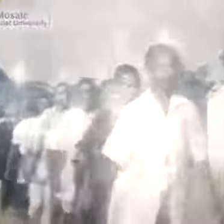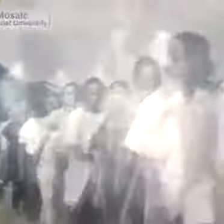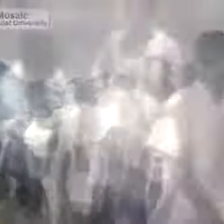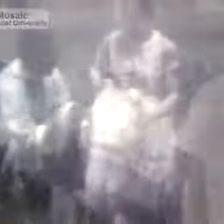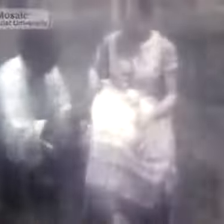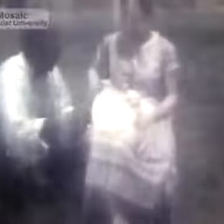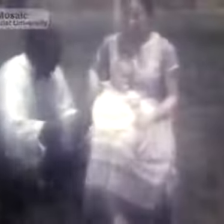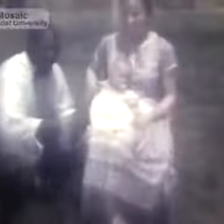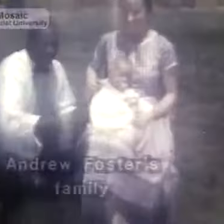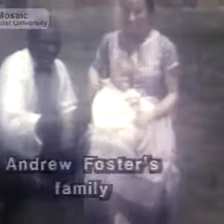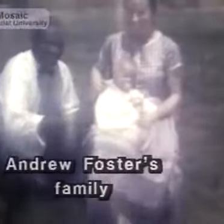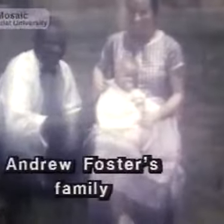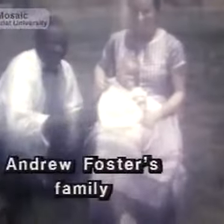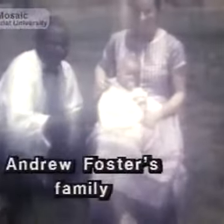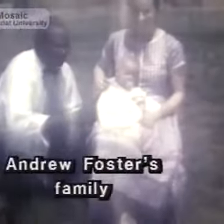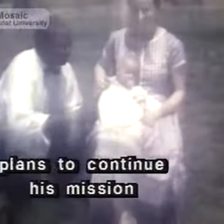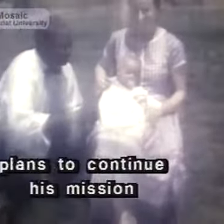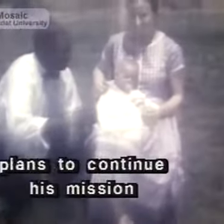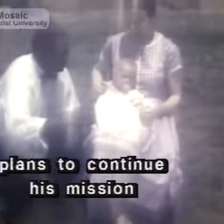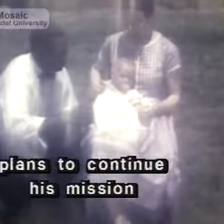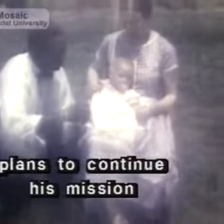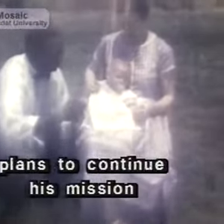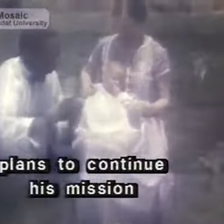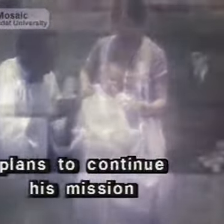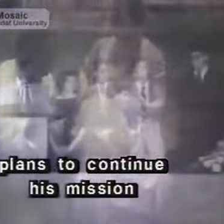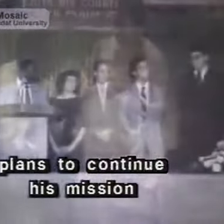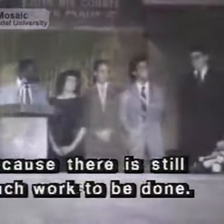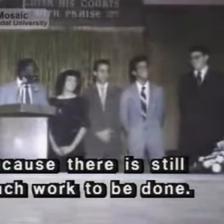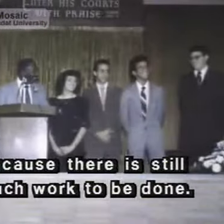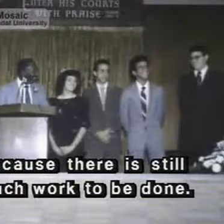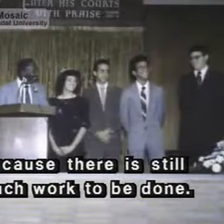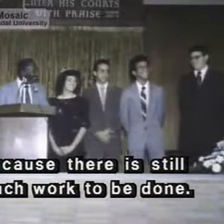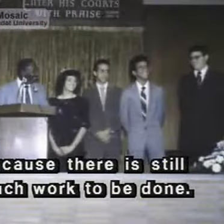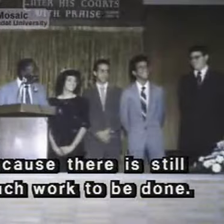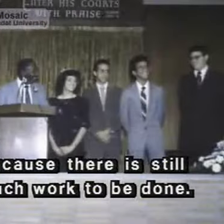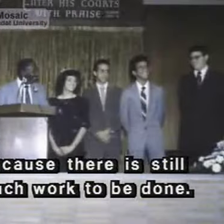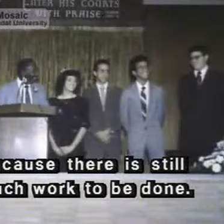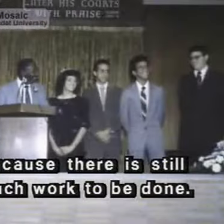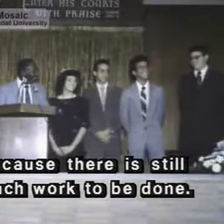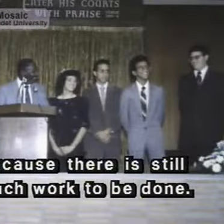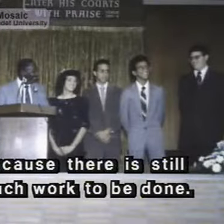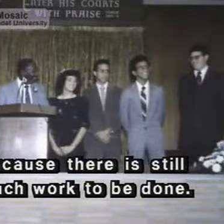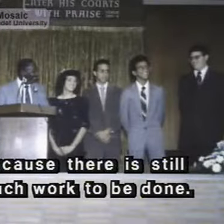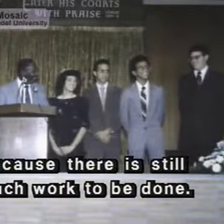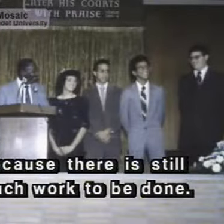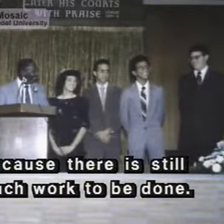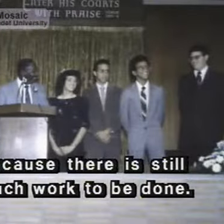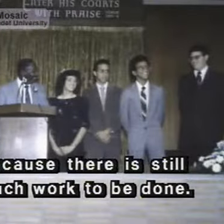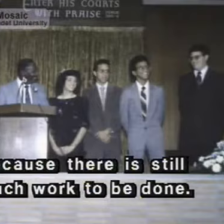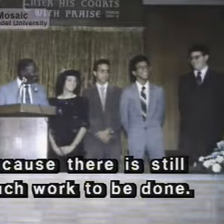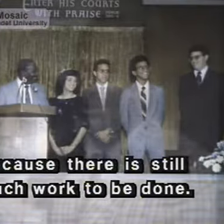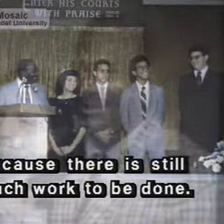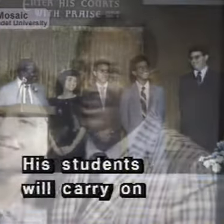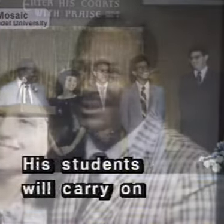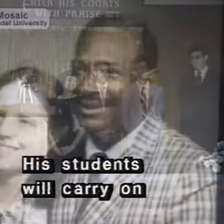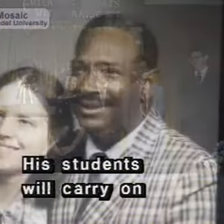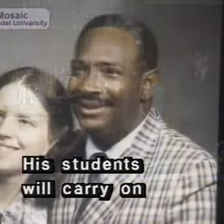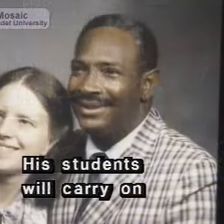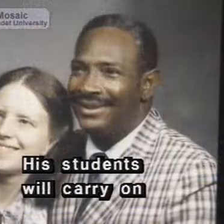Andrew Foster's family plans to continue his mission because there is still much work to be done. His students will carry